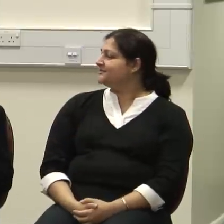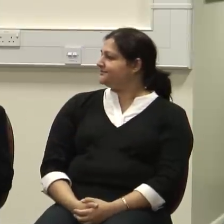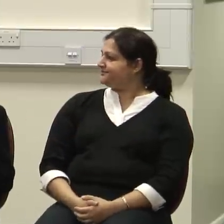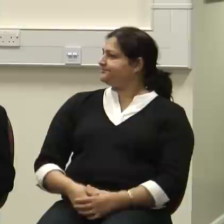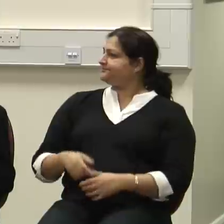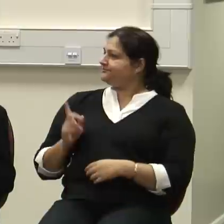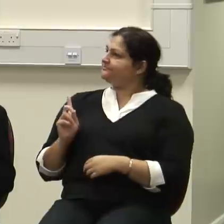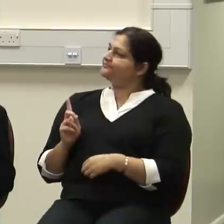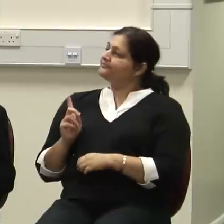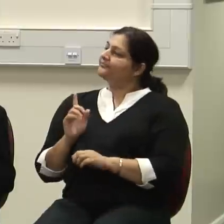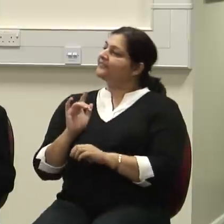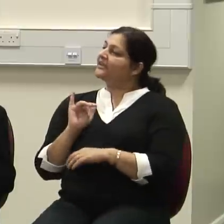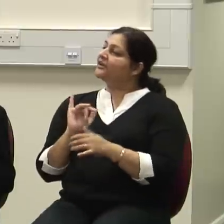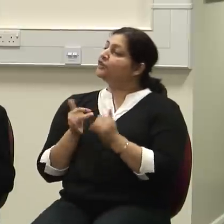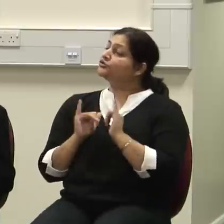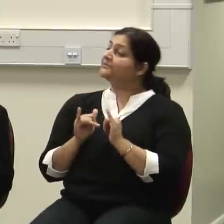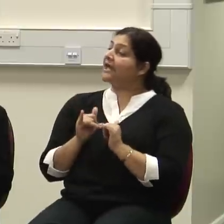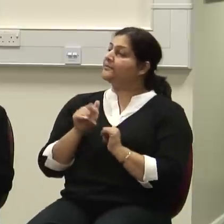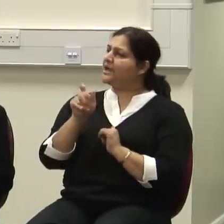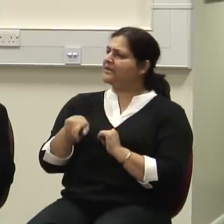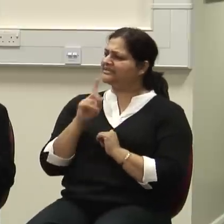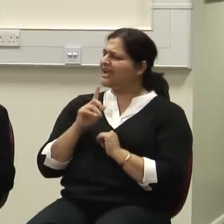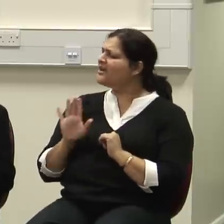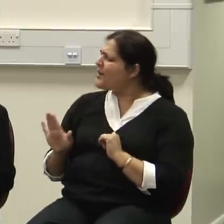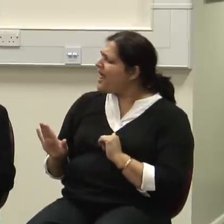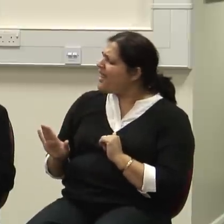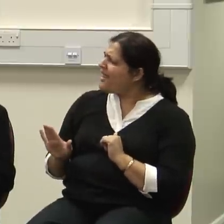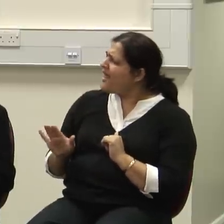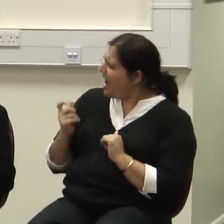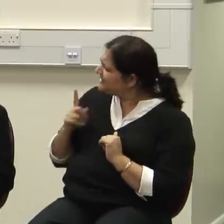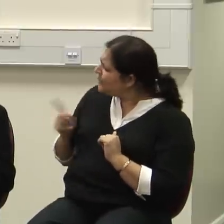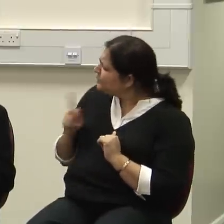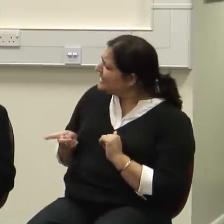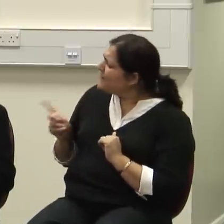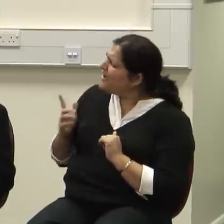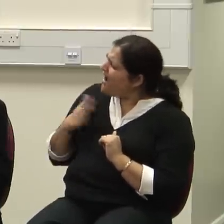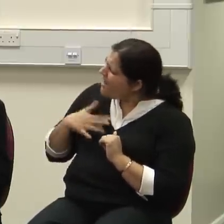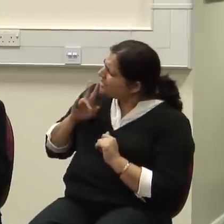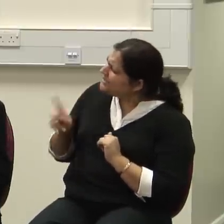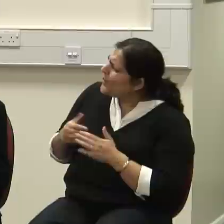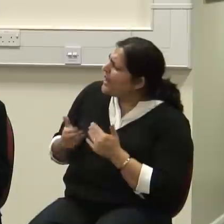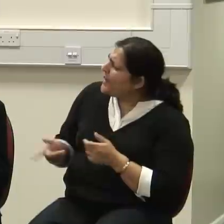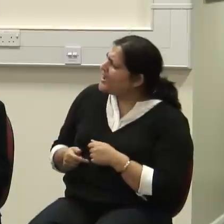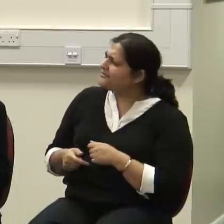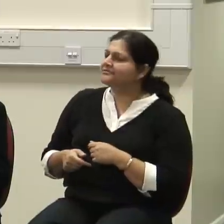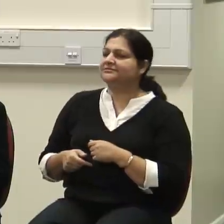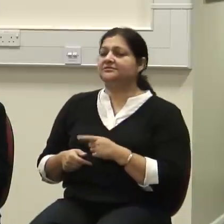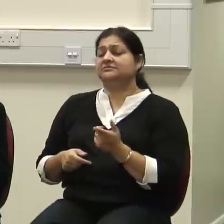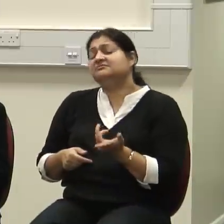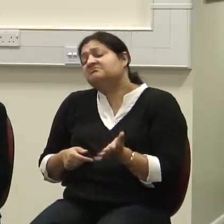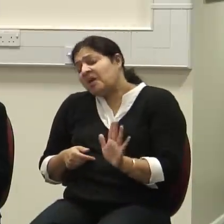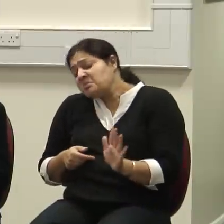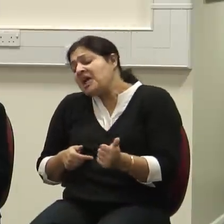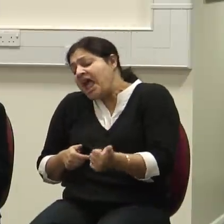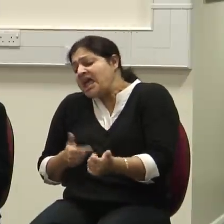Now, sometimes, the person would say, I understand, but I would like to see you anyway. Then I might see that person, one or two